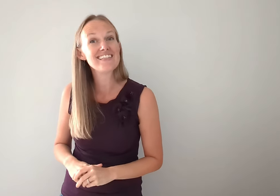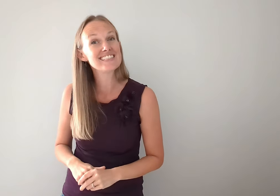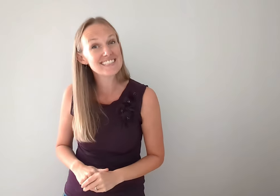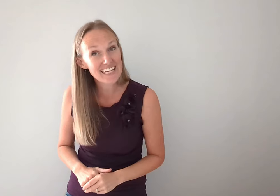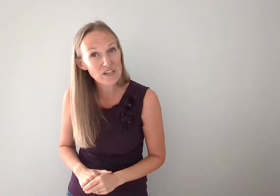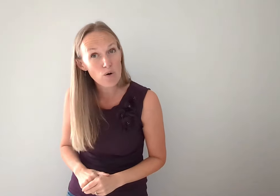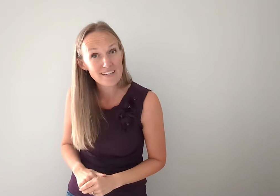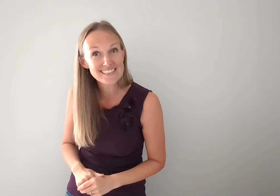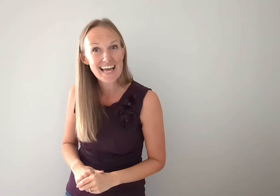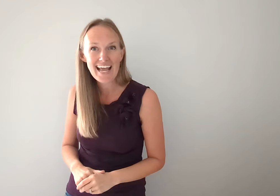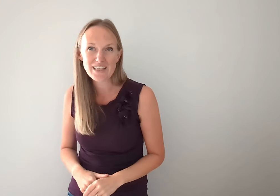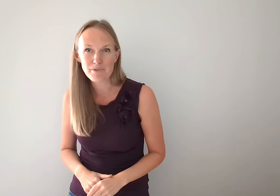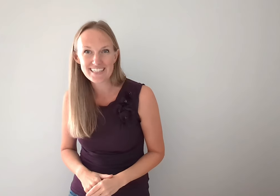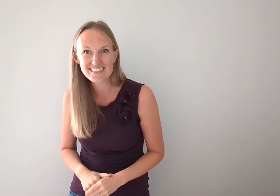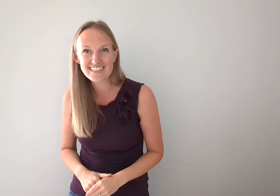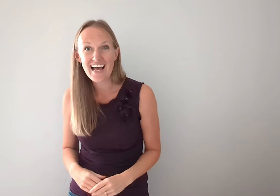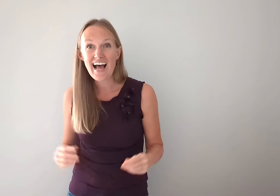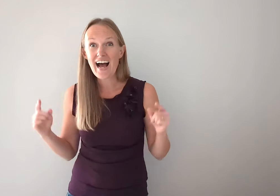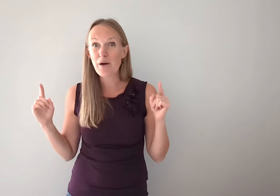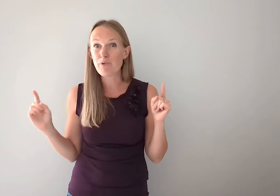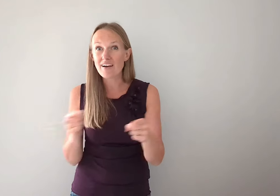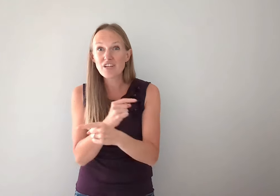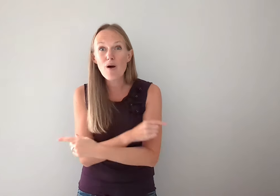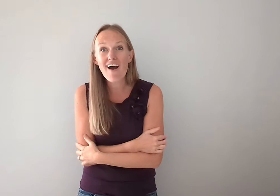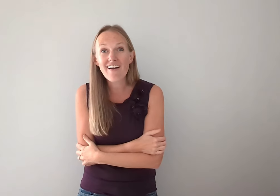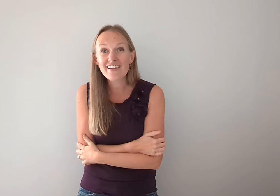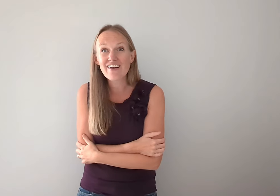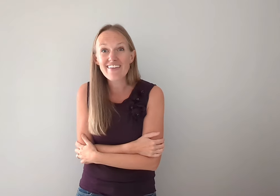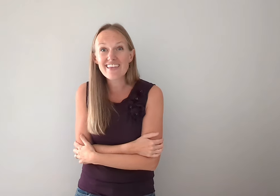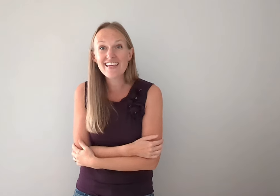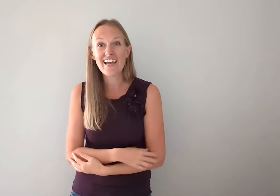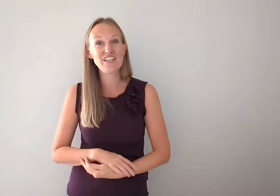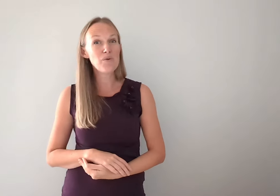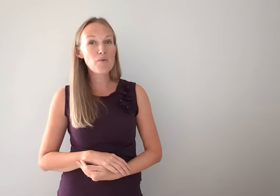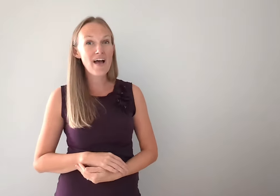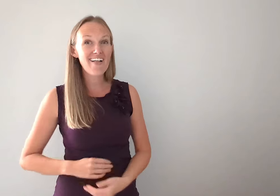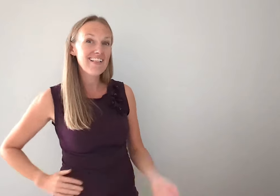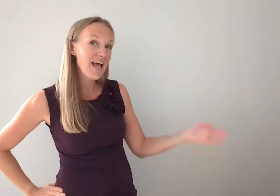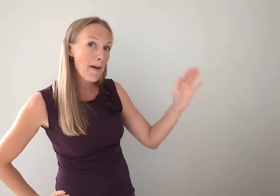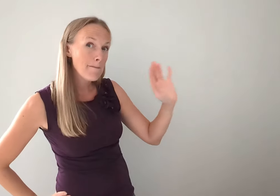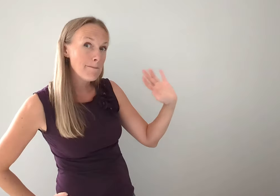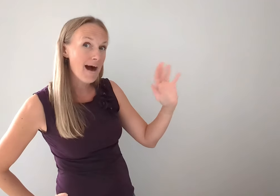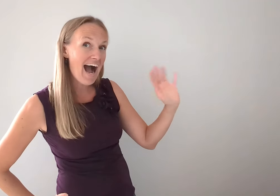the second chorus and the bridge. I hope wherever you are, you're healthy and you are well. Bye.